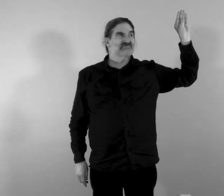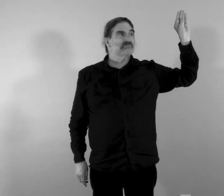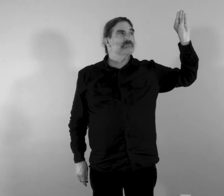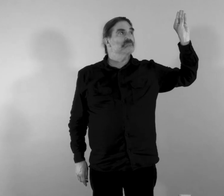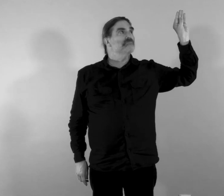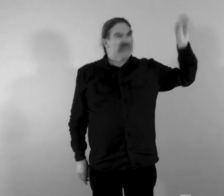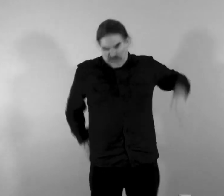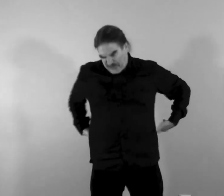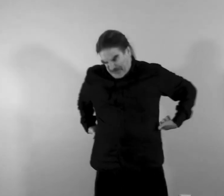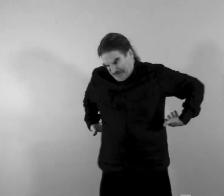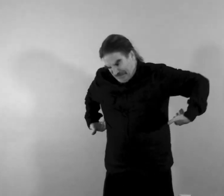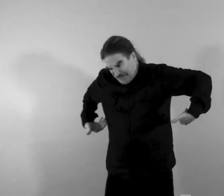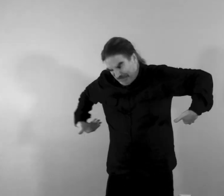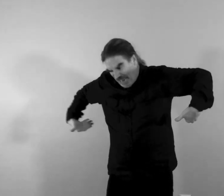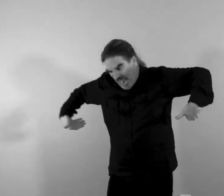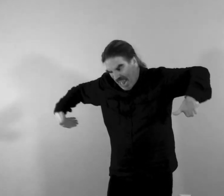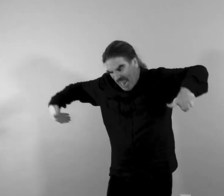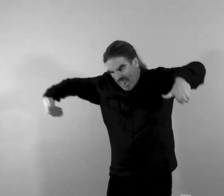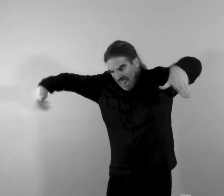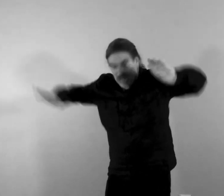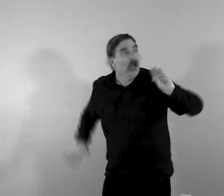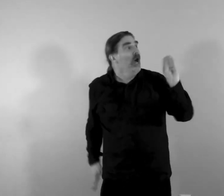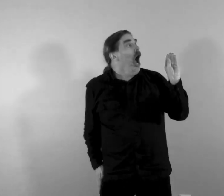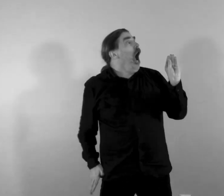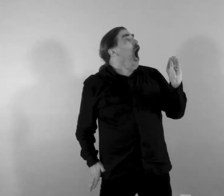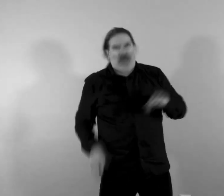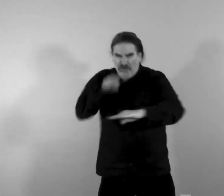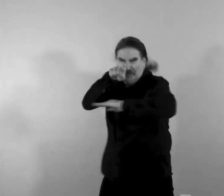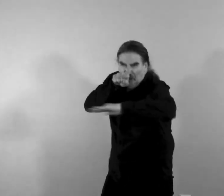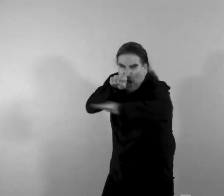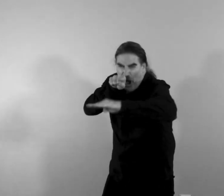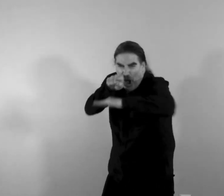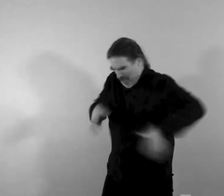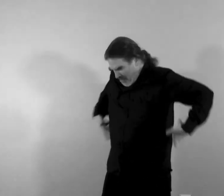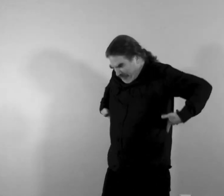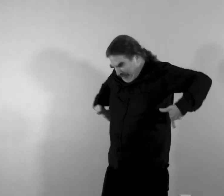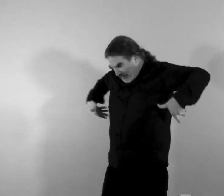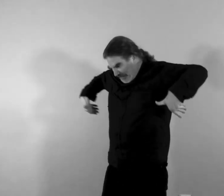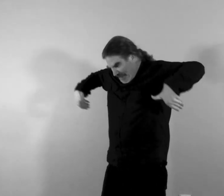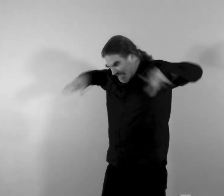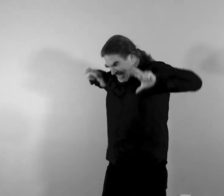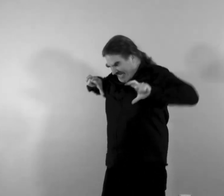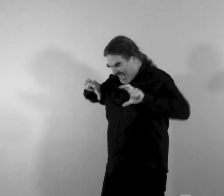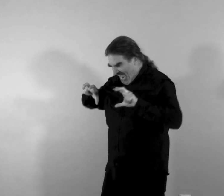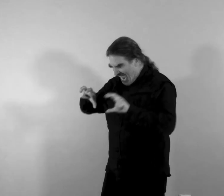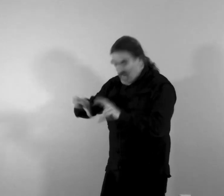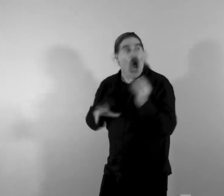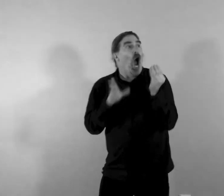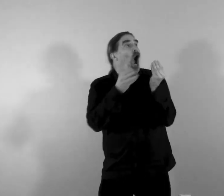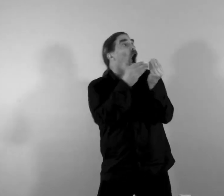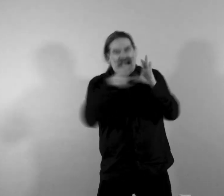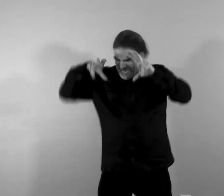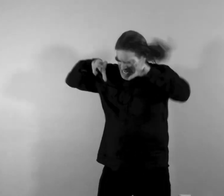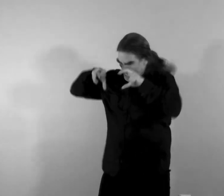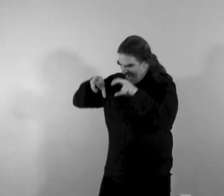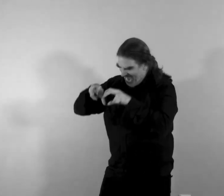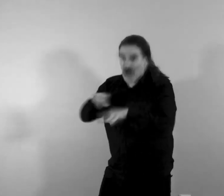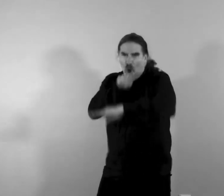the burn the bullet the burn its talons